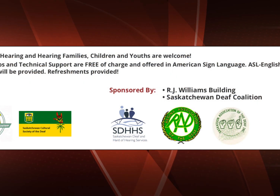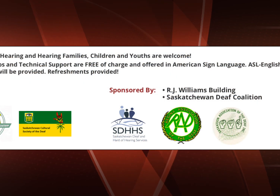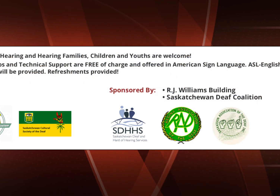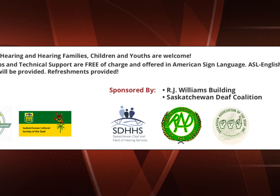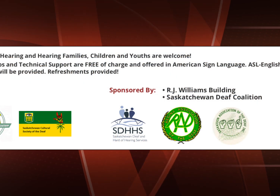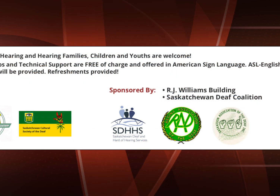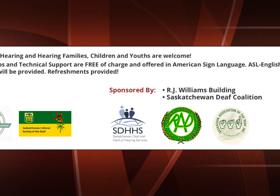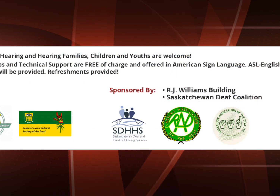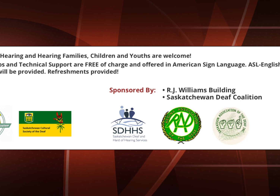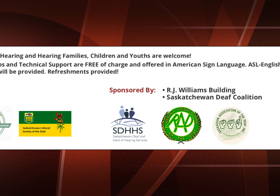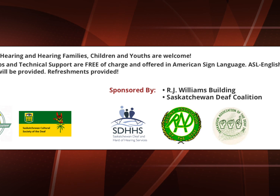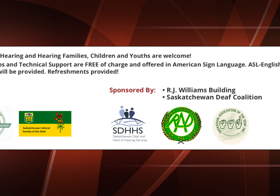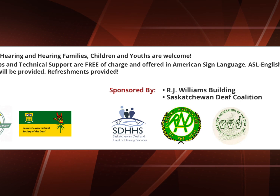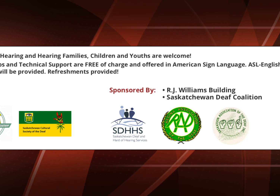These are our hosts and sponsors.